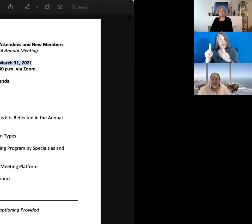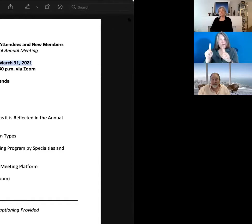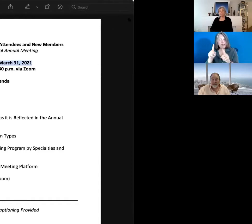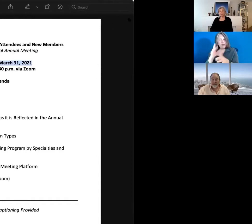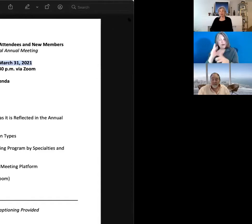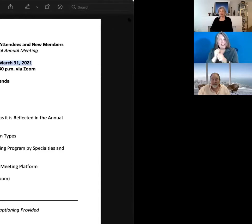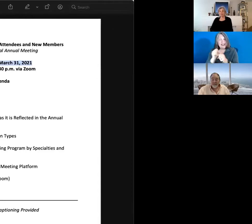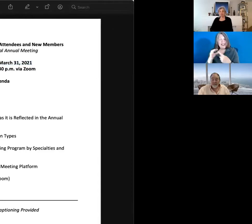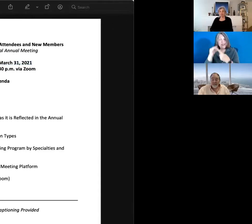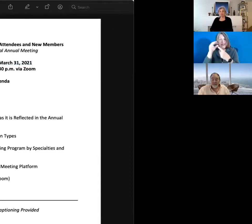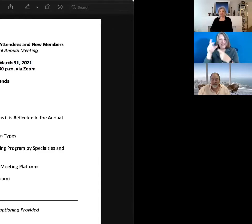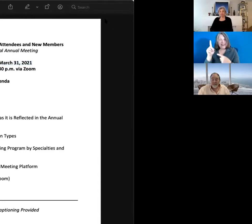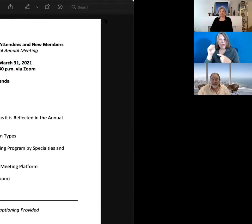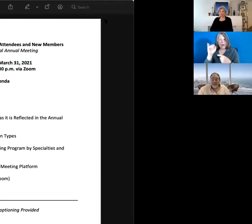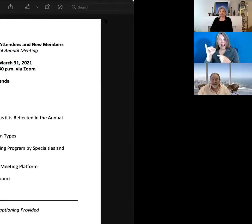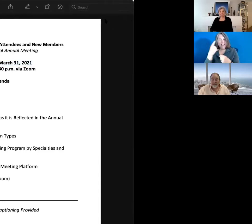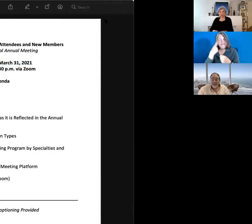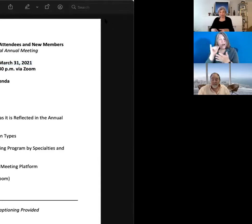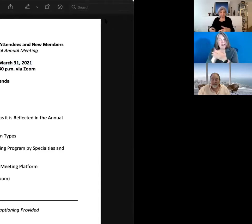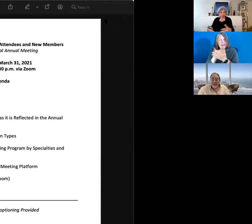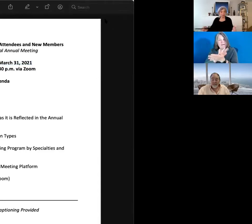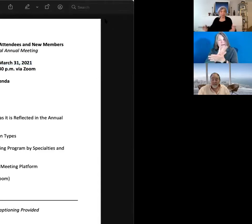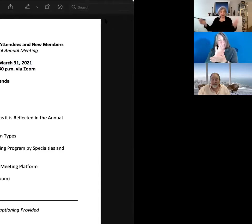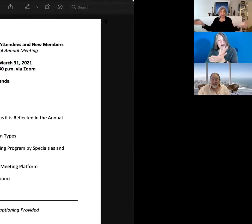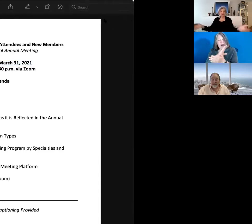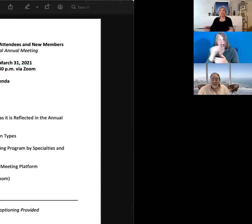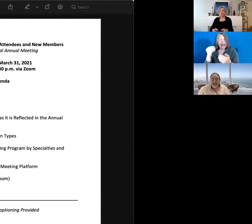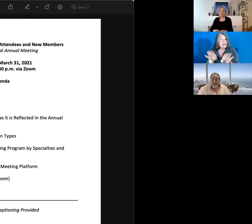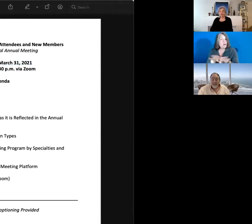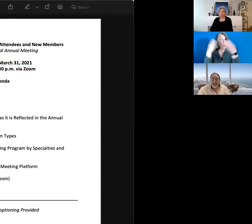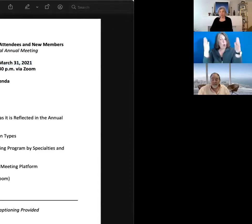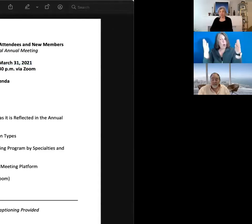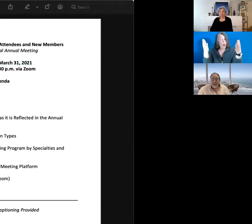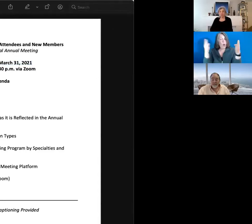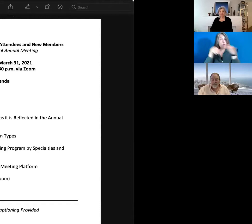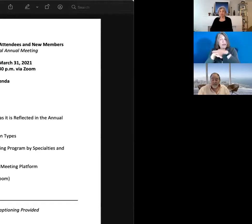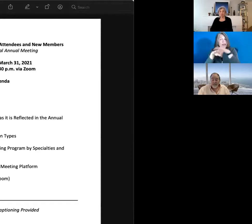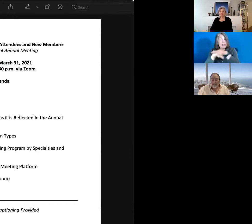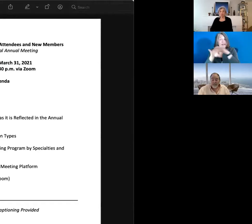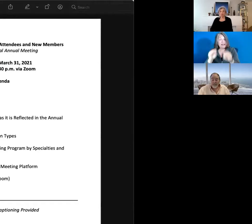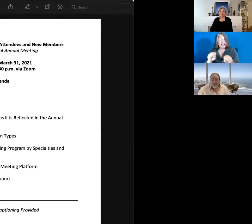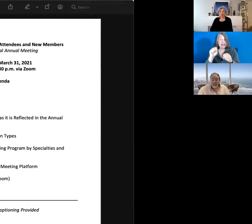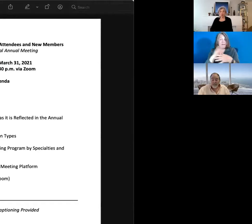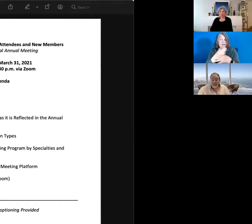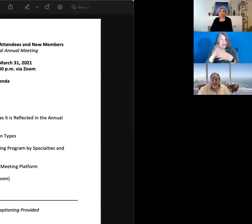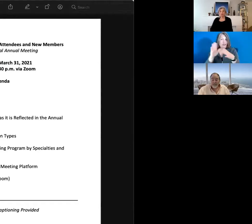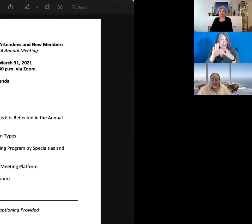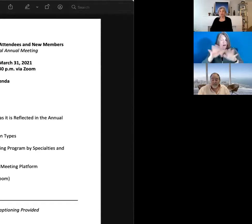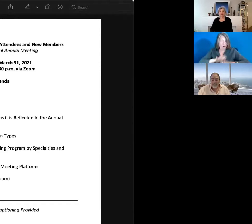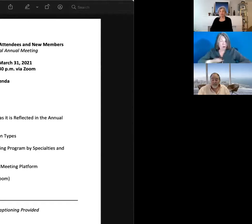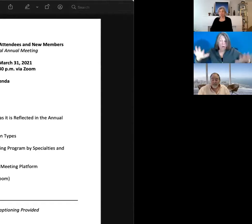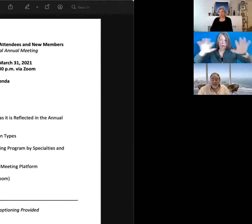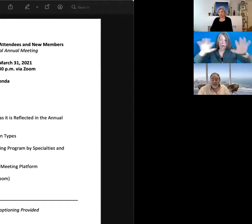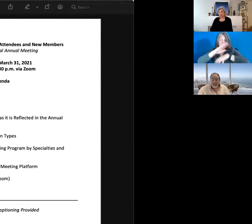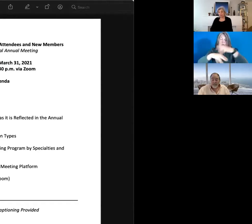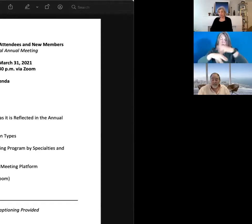for that paper, and it is open access that can be shared worldwide with others after the meeting.